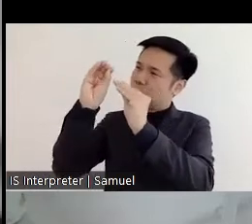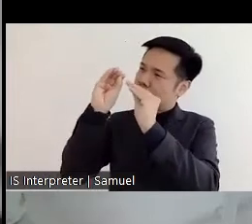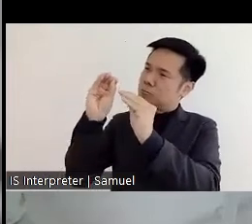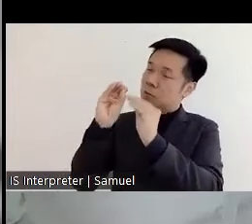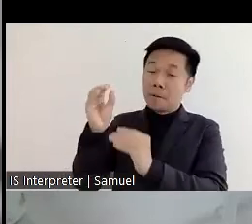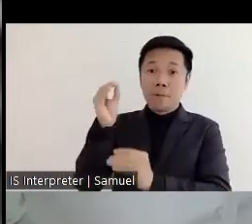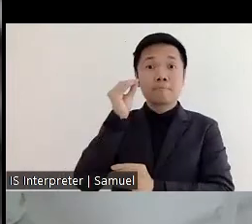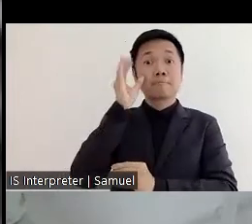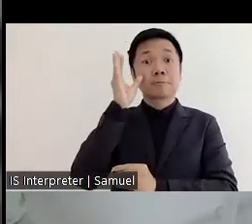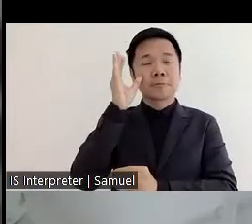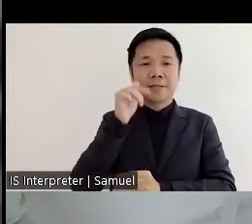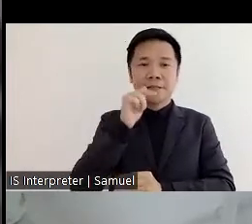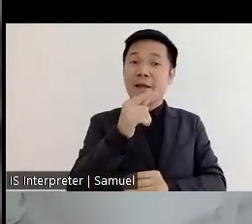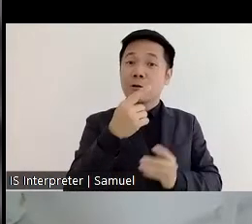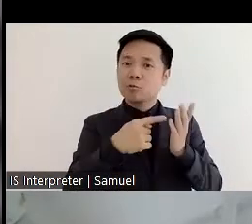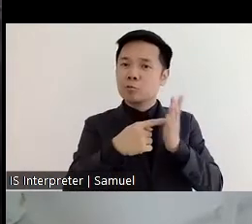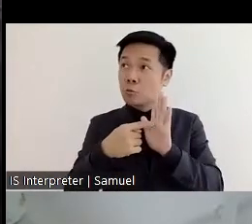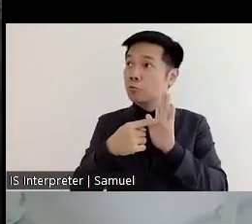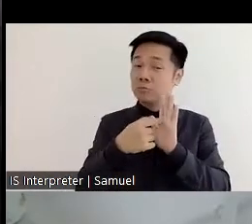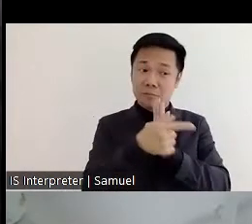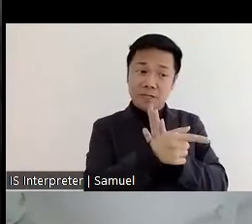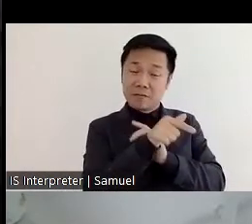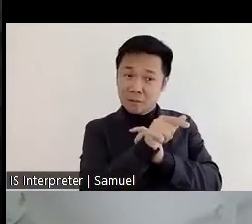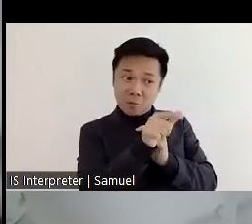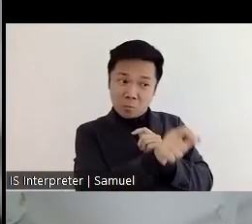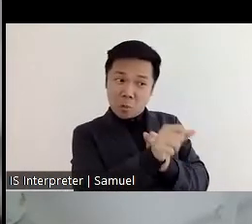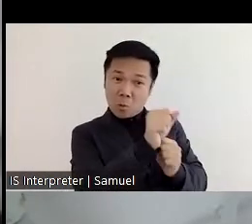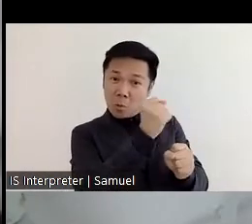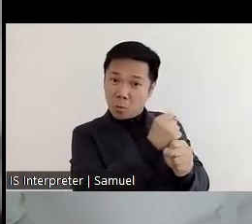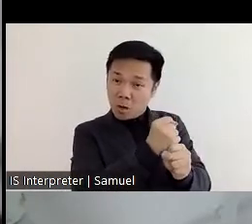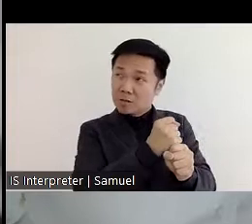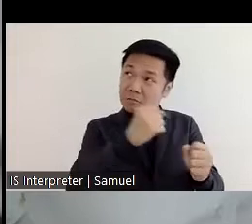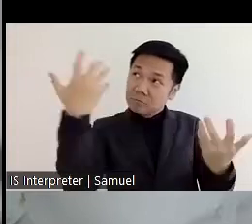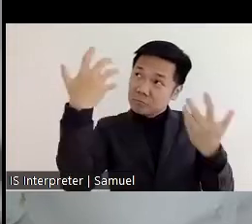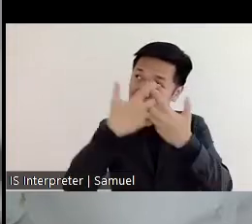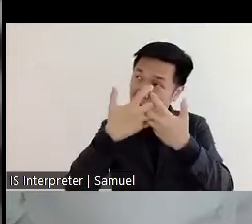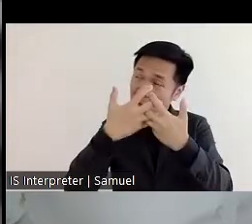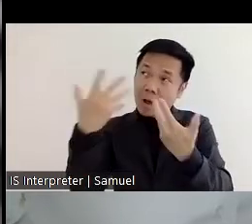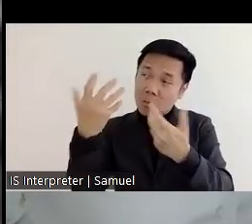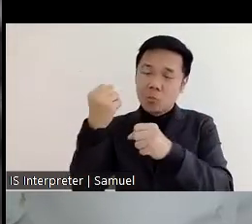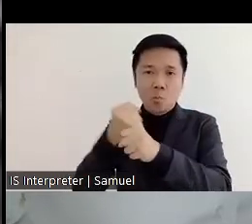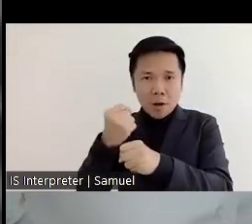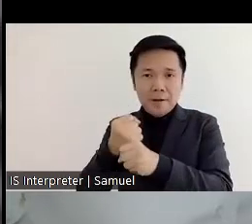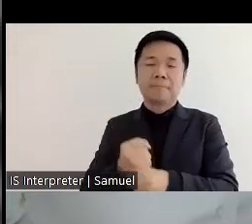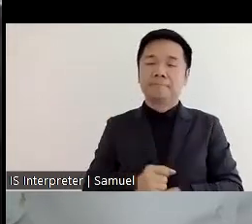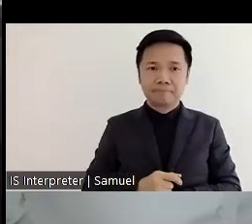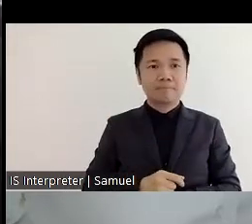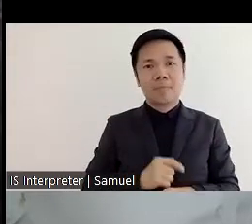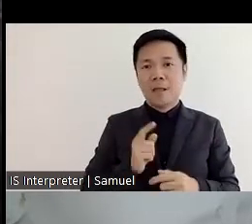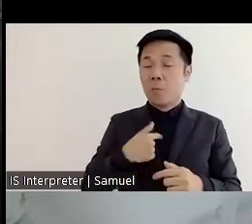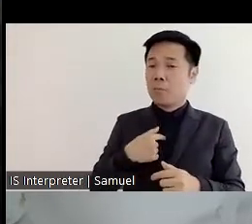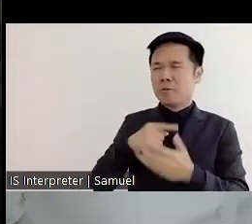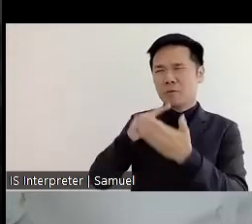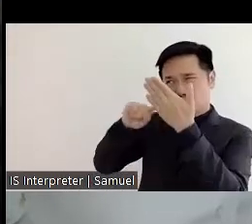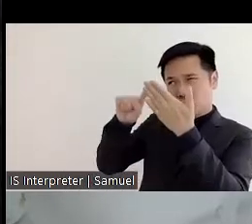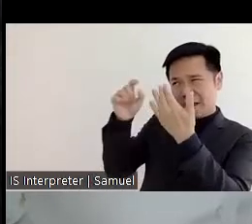job role matrix telling them which jobs which disabilities can be placed we do safety audits accessibility